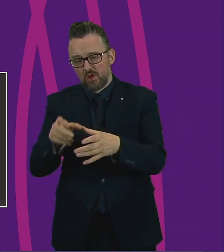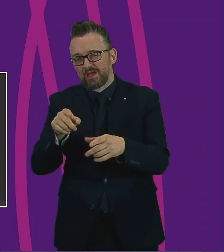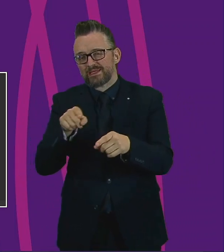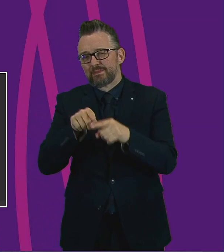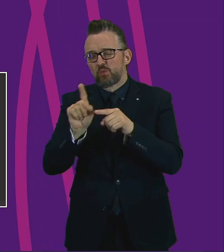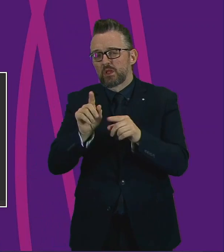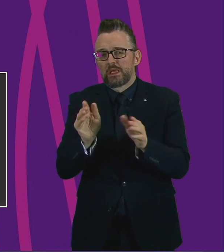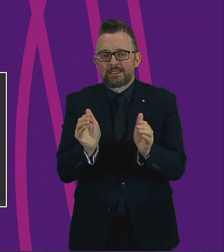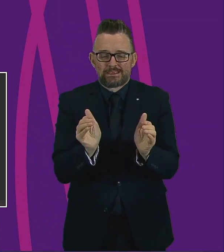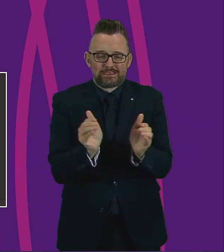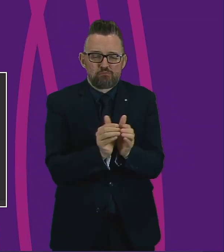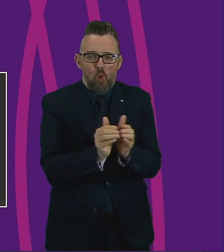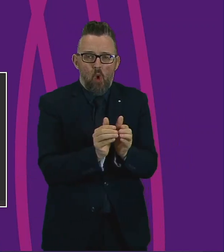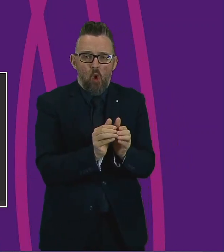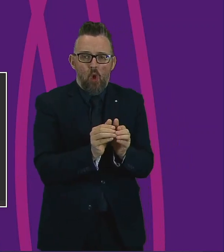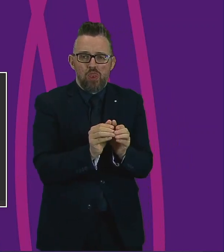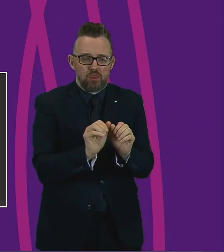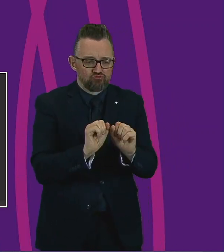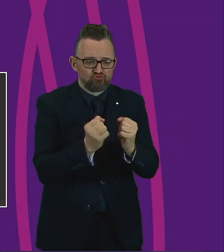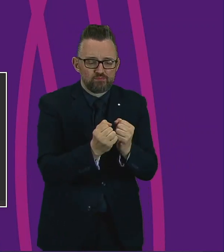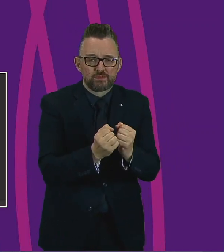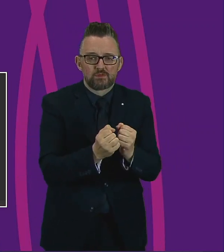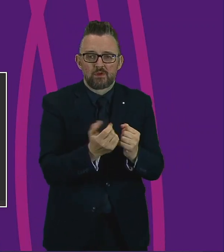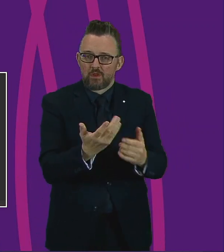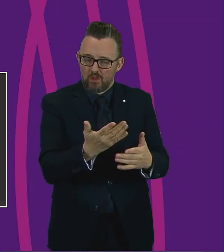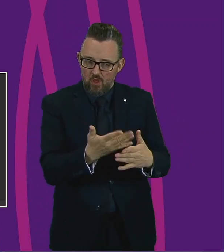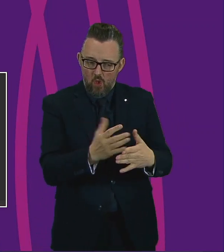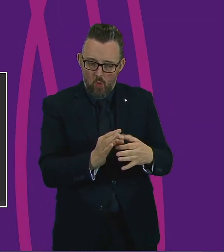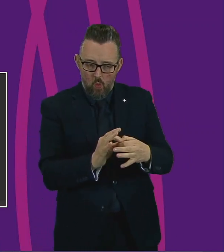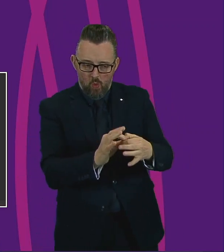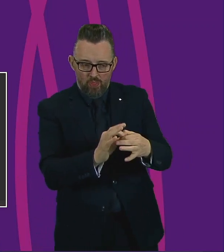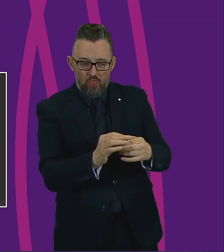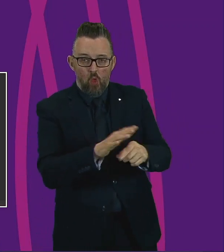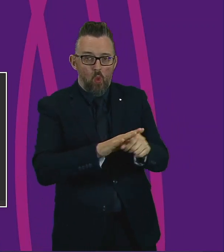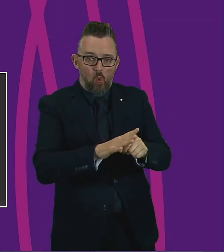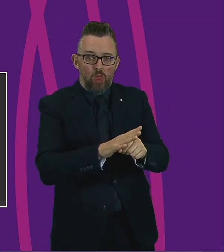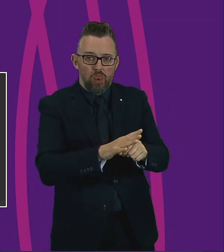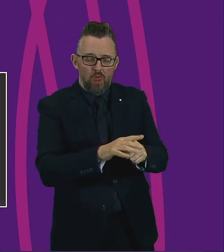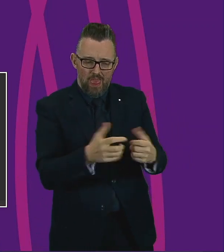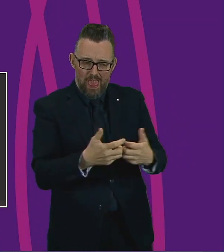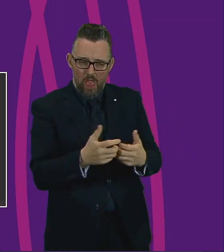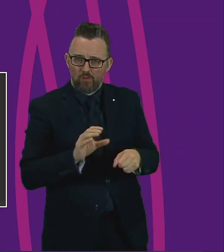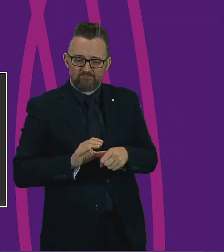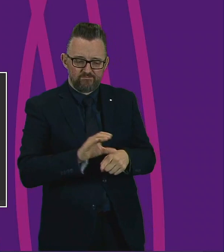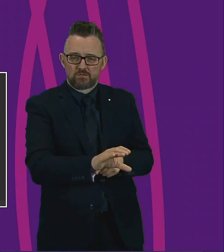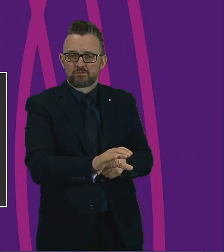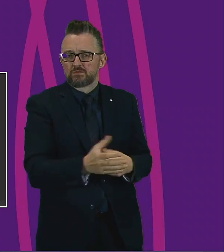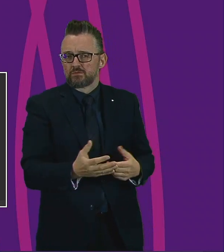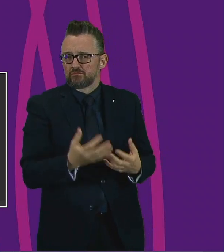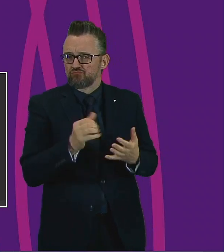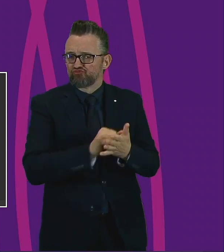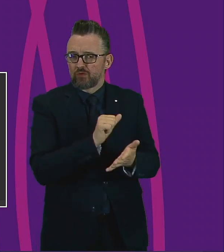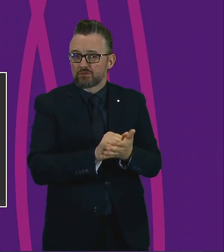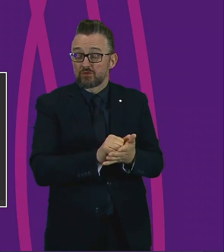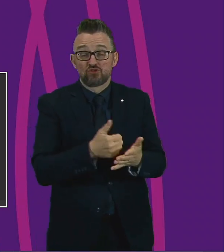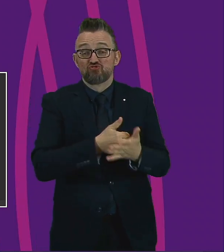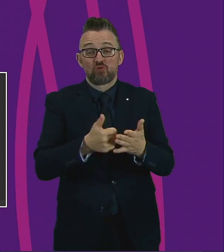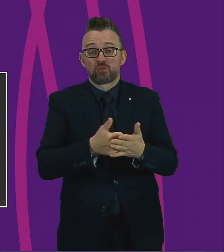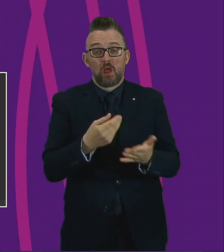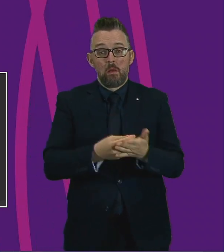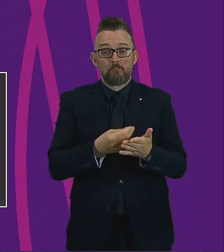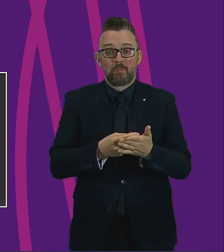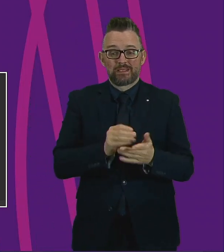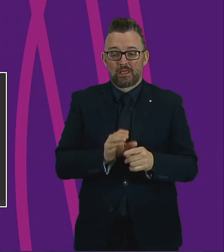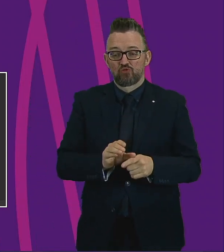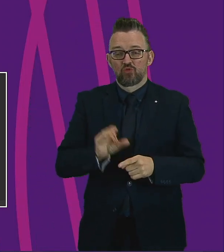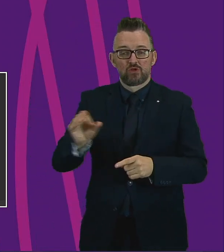smaller charities working within local communities. Too often, the money goes to the user